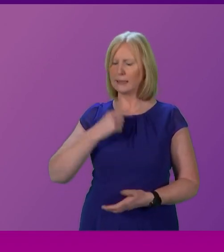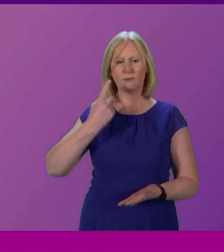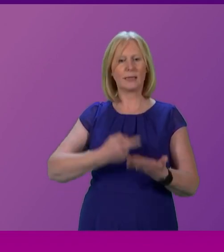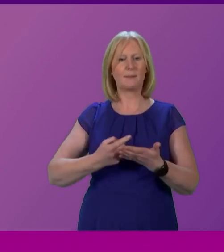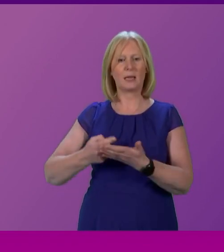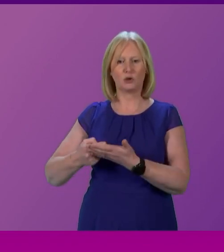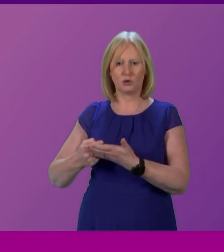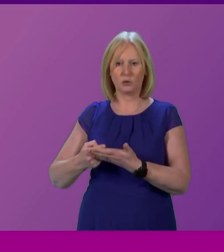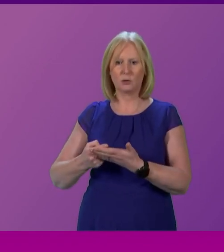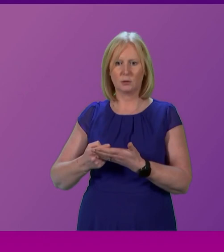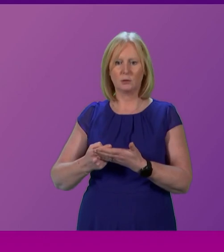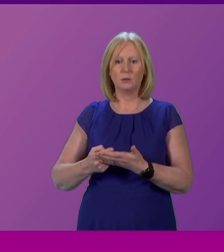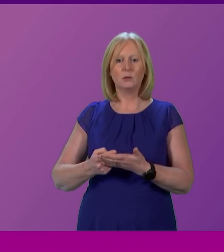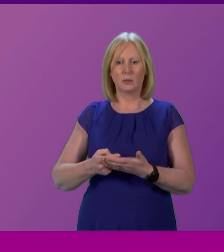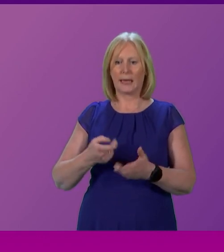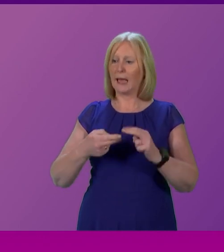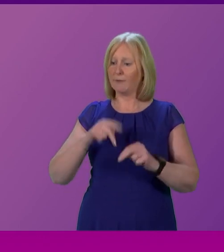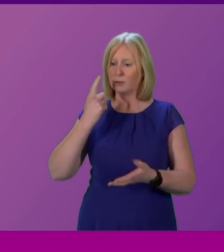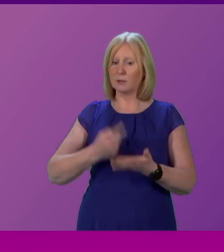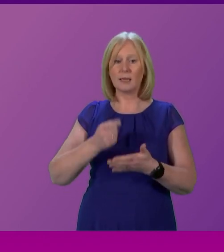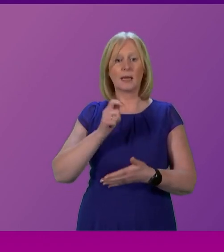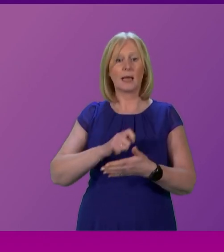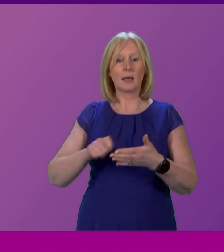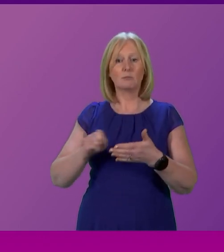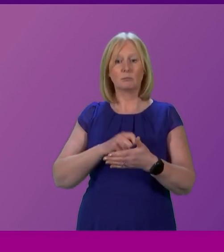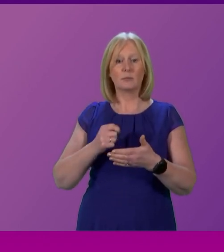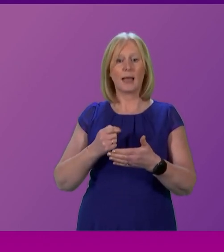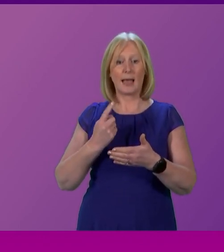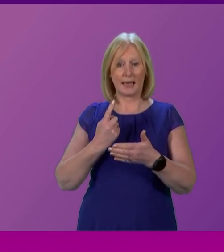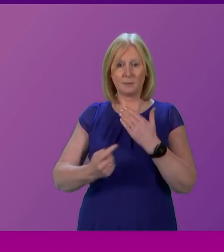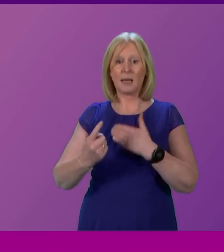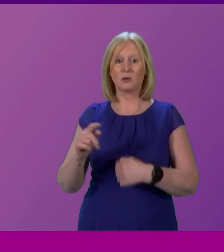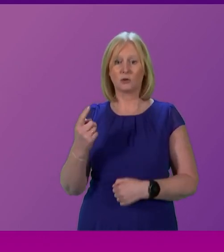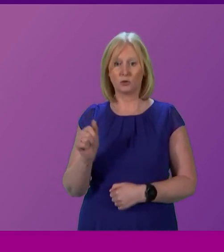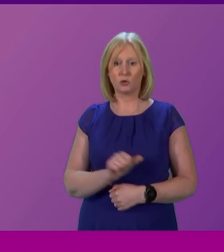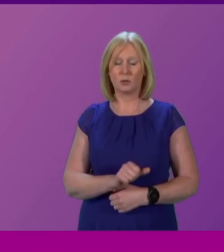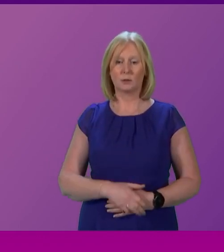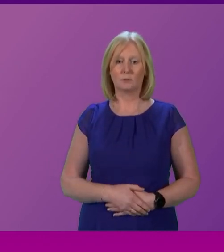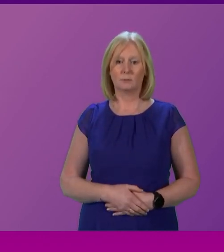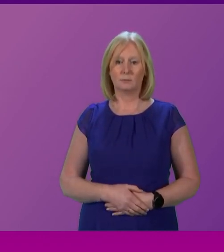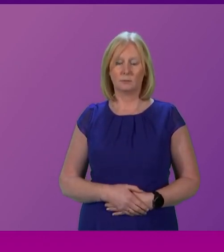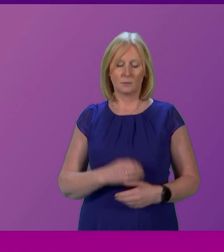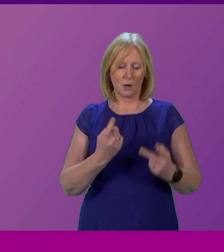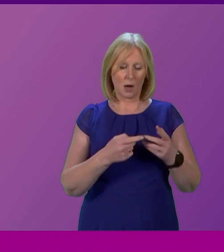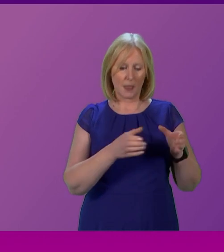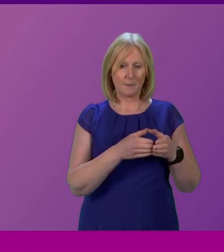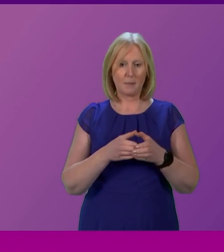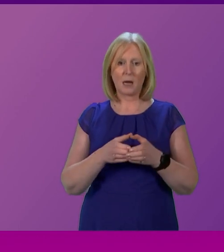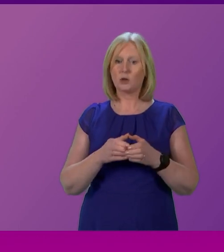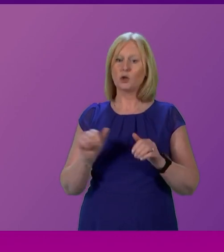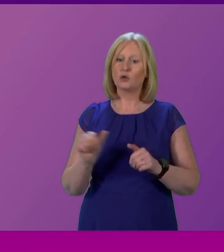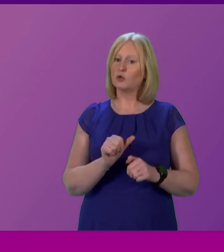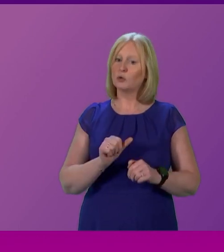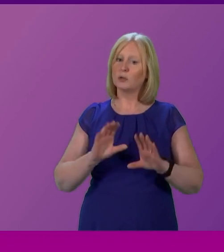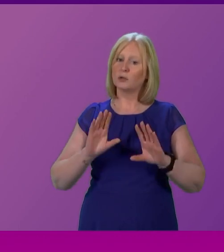independence. Should they determine on independence, no English party or politician would stand in their way, however much we might regret their departure,